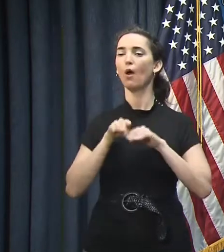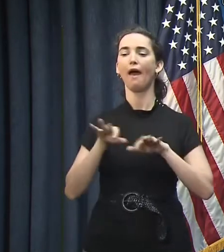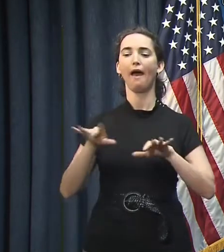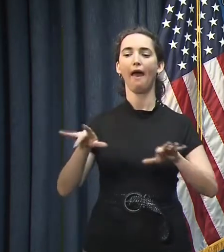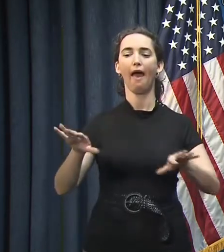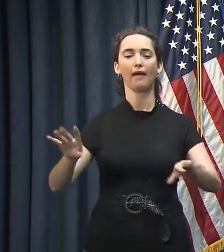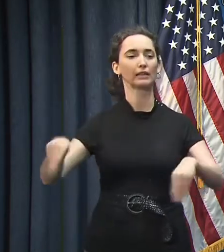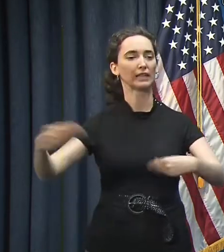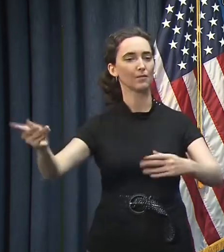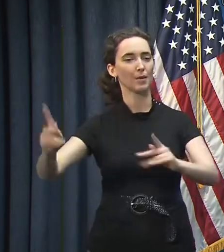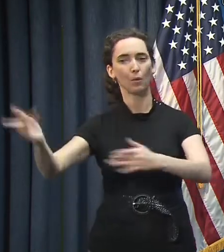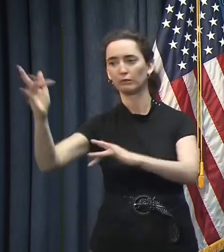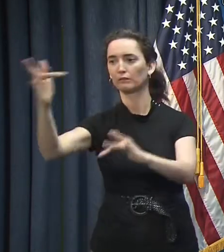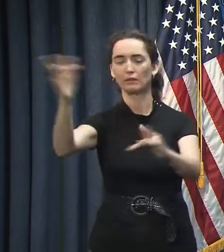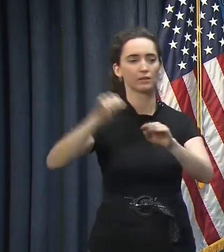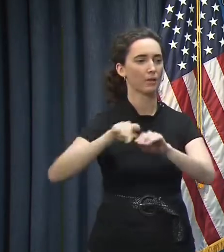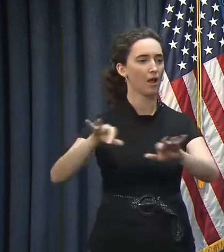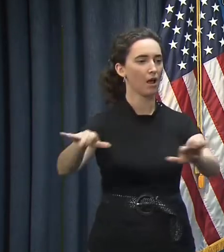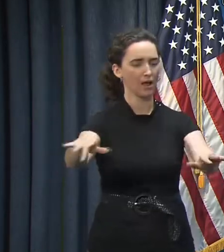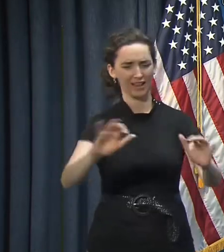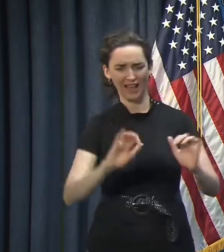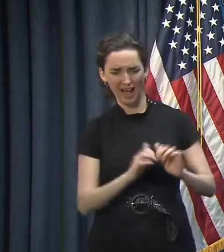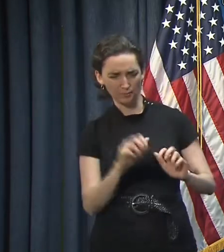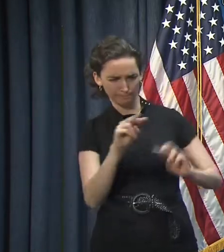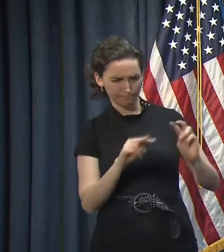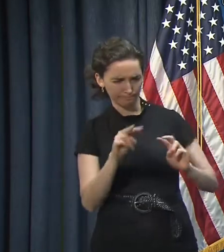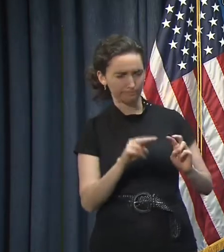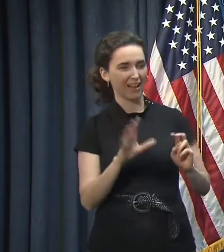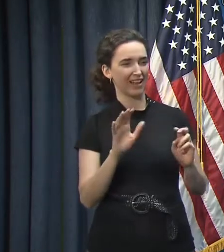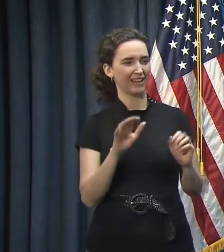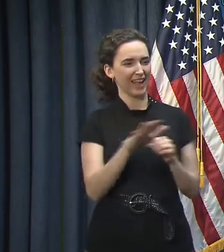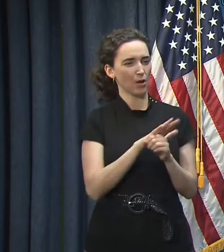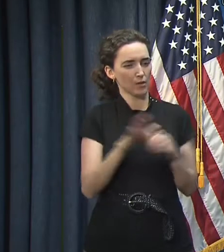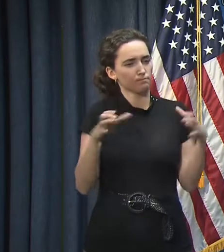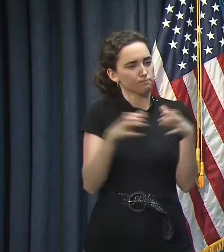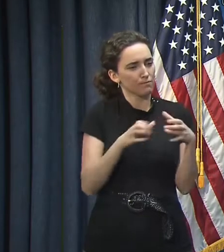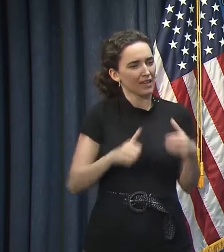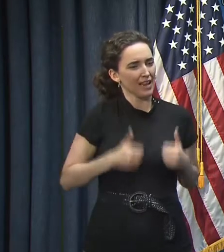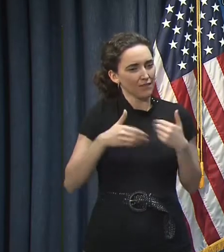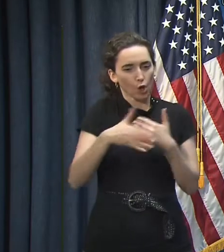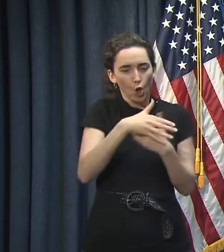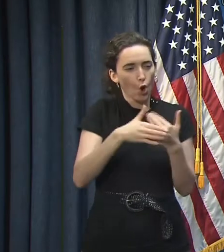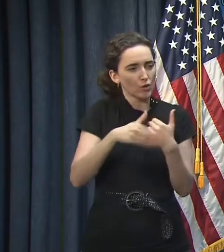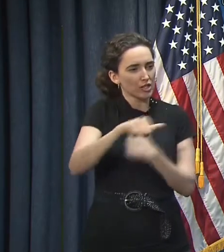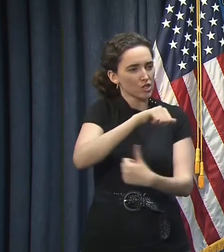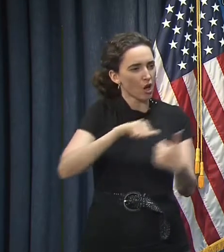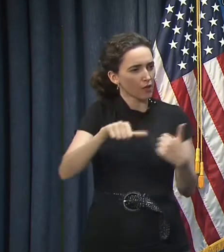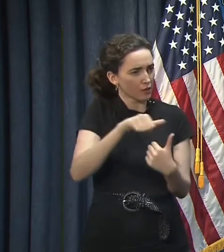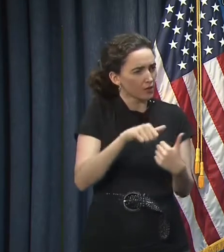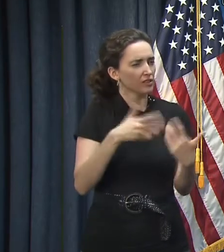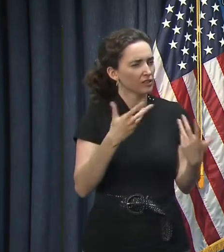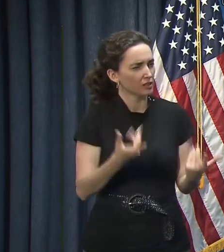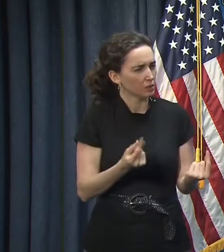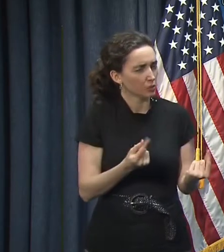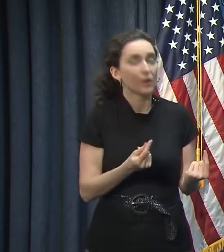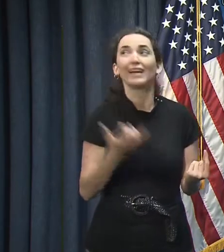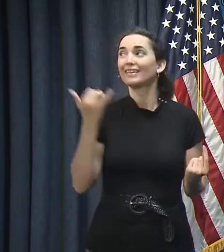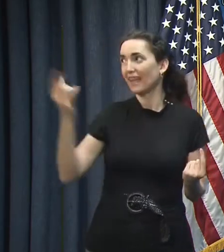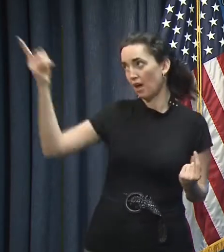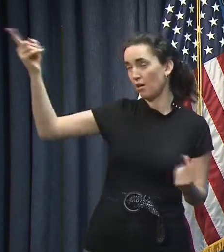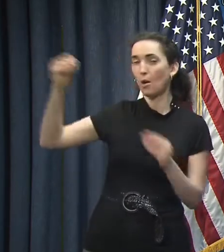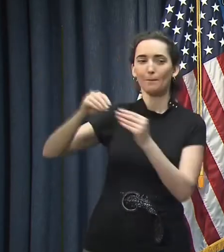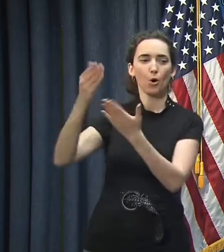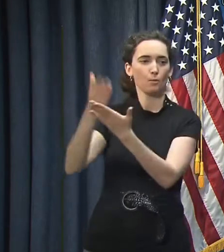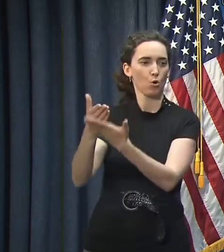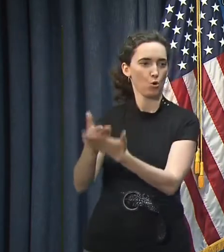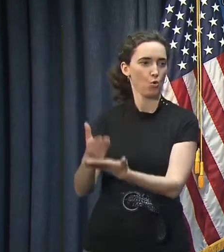to spread COVID in that congregate setting, in that close living environment, we think that there's really more and more evidence now that the